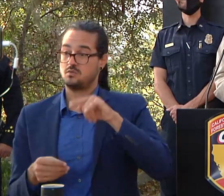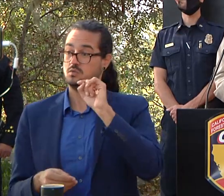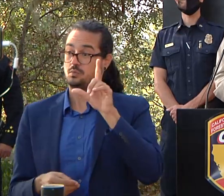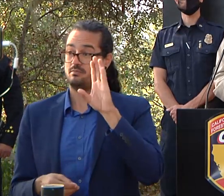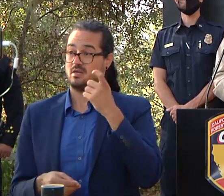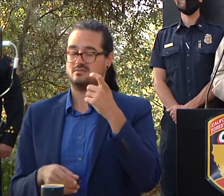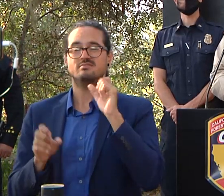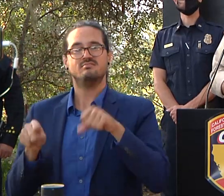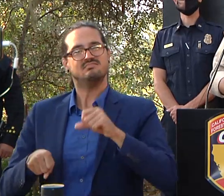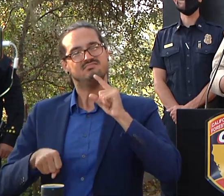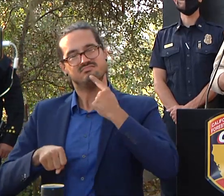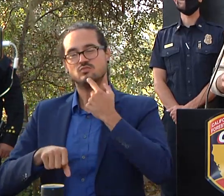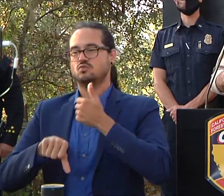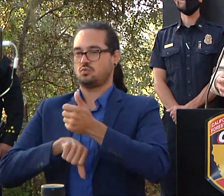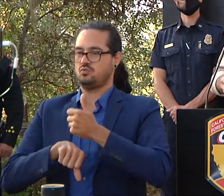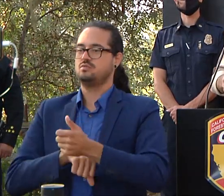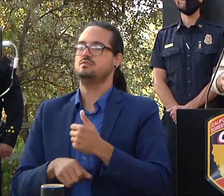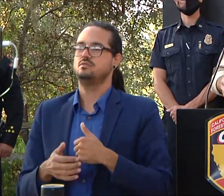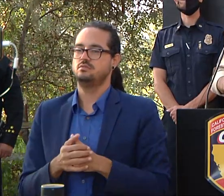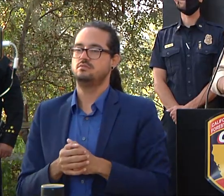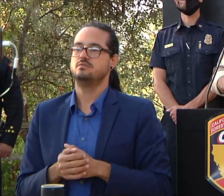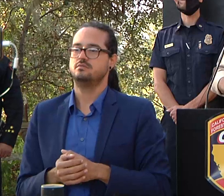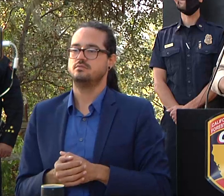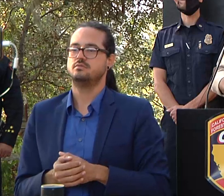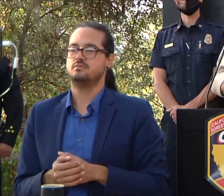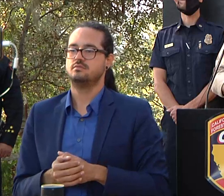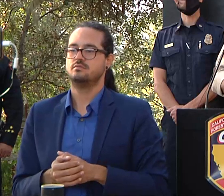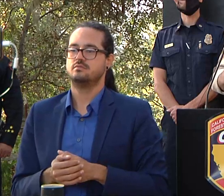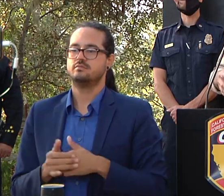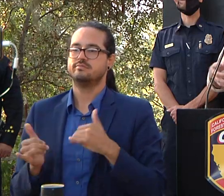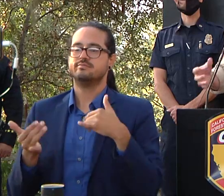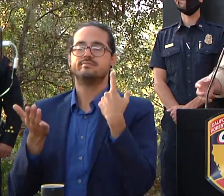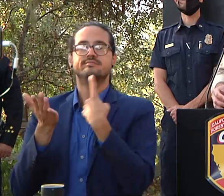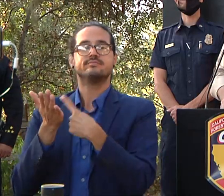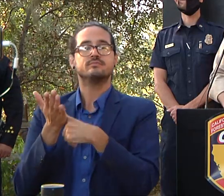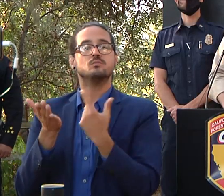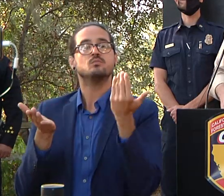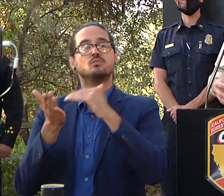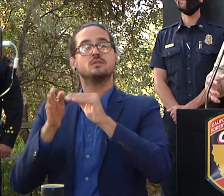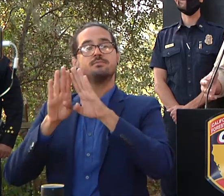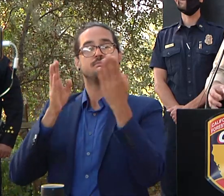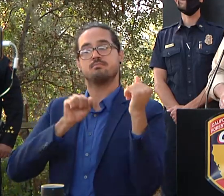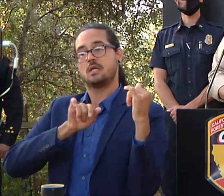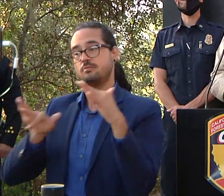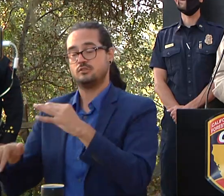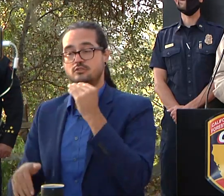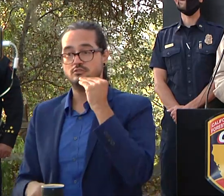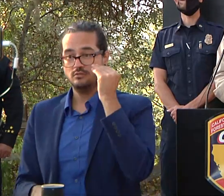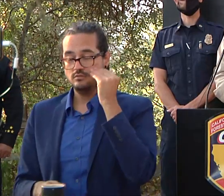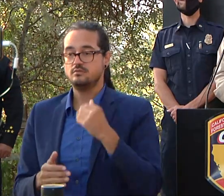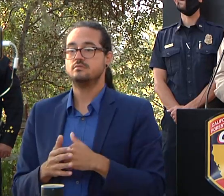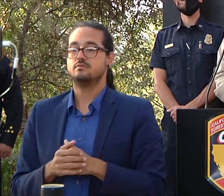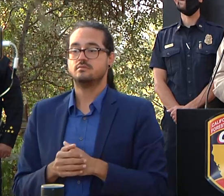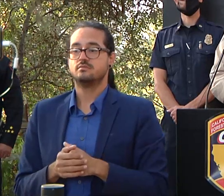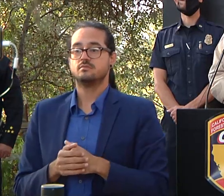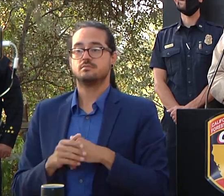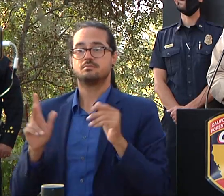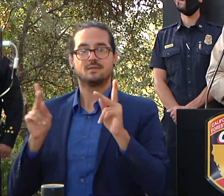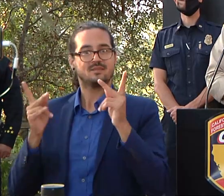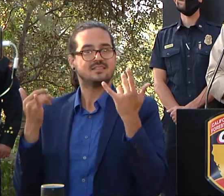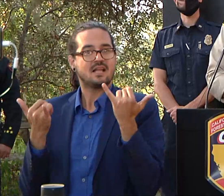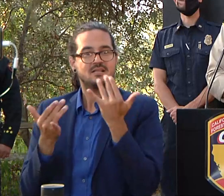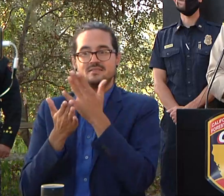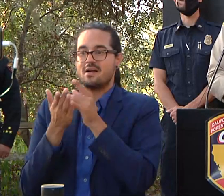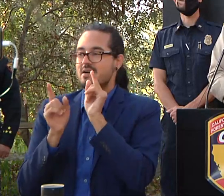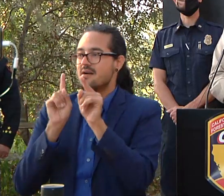again so um and just some things to think about again uh as we start as people are able to start going home one is